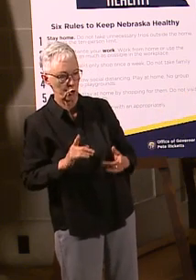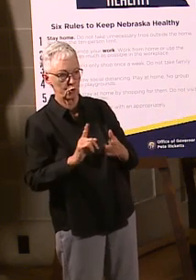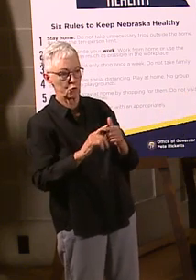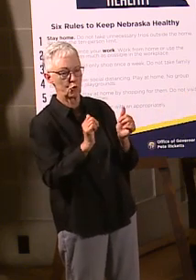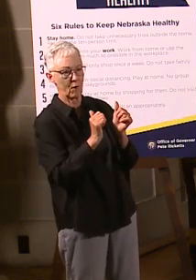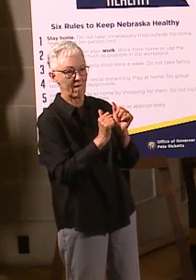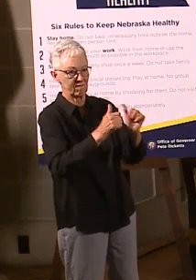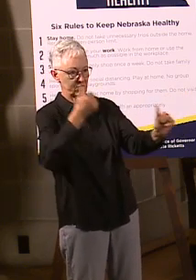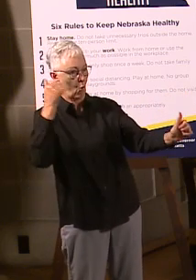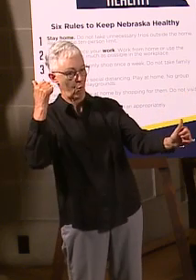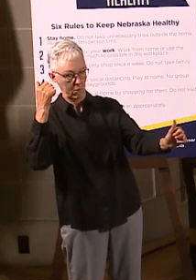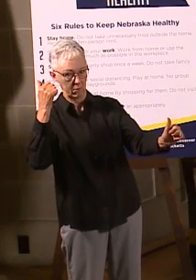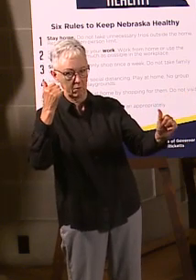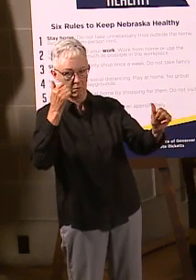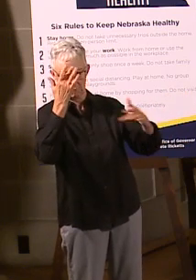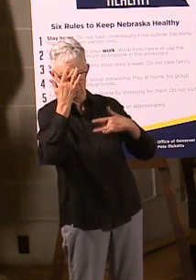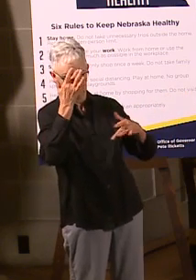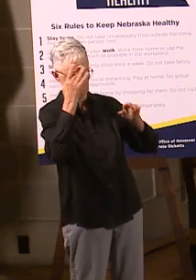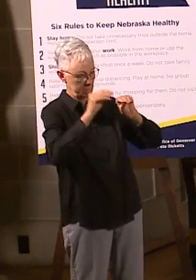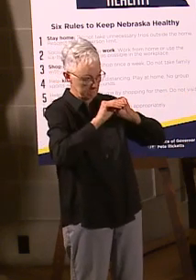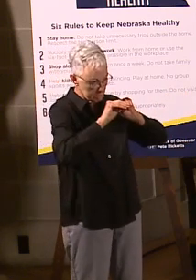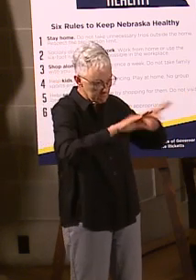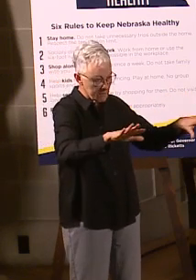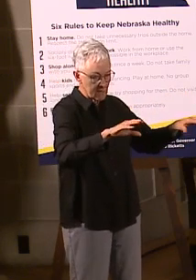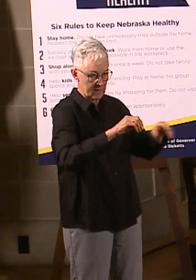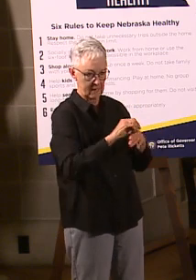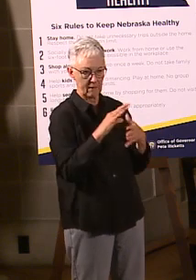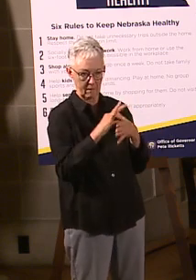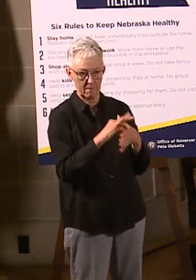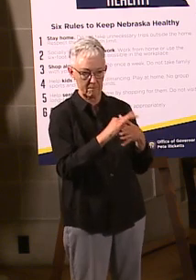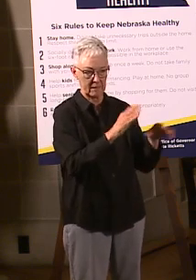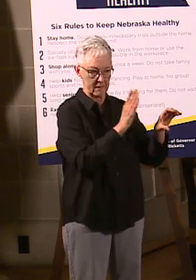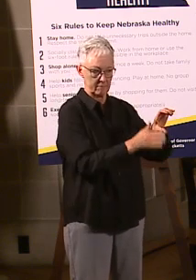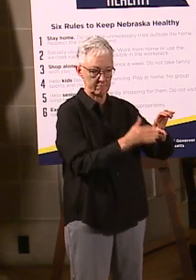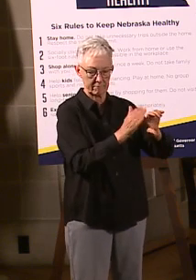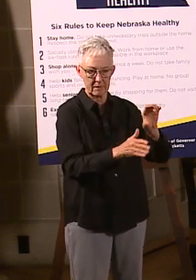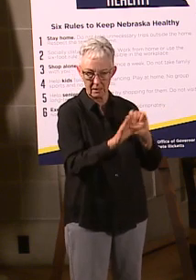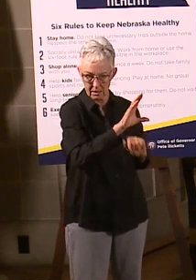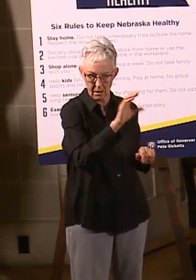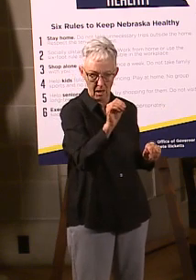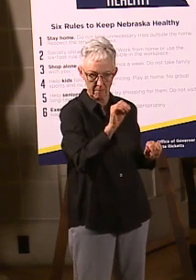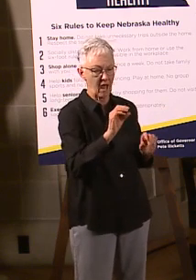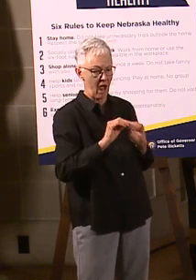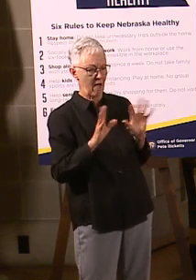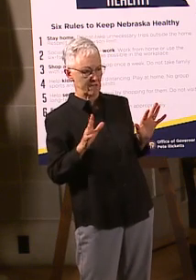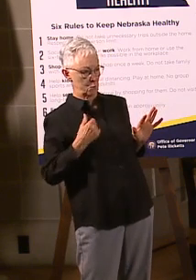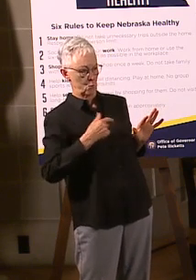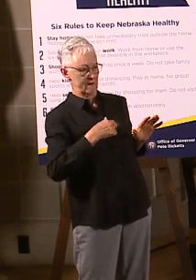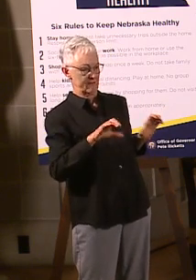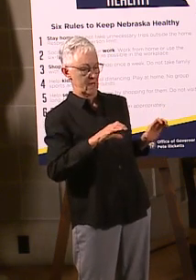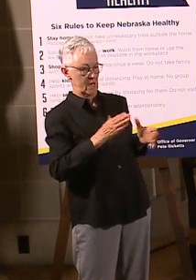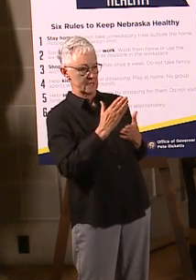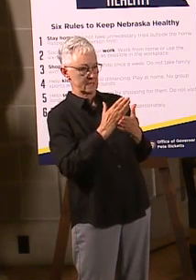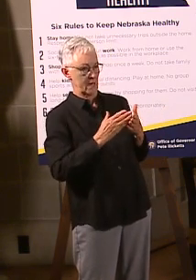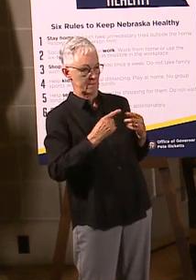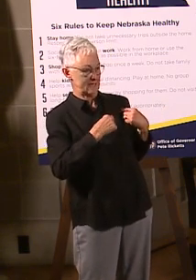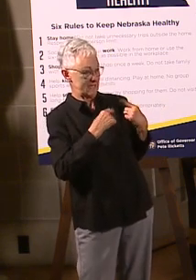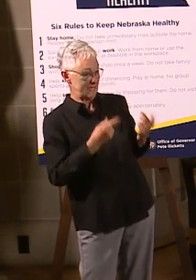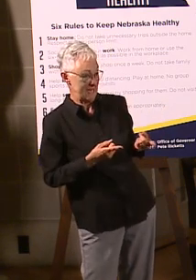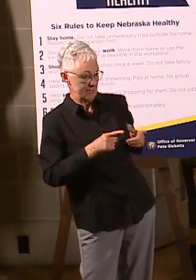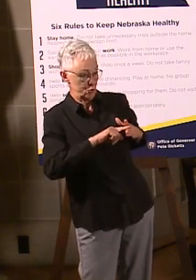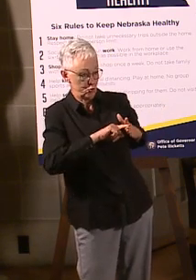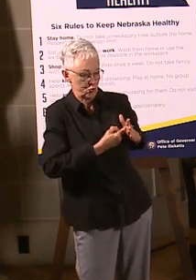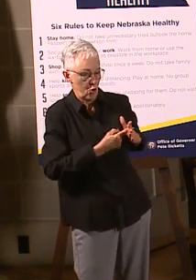obviously, we've done some stuff since the outbreak started, but not. So the question